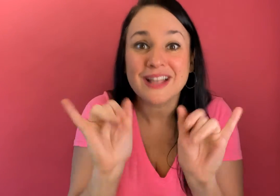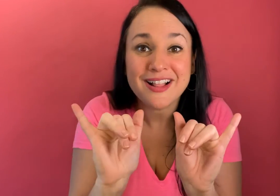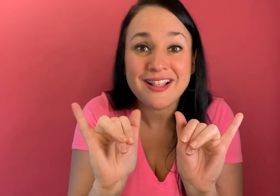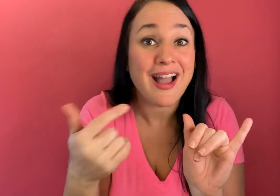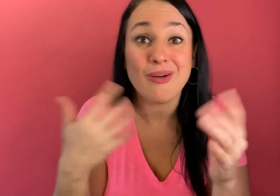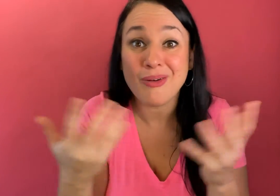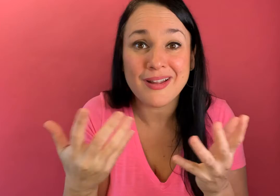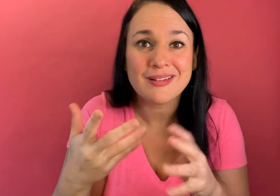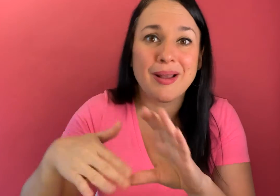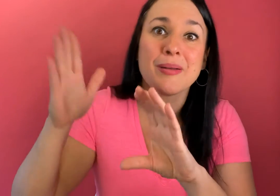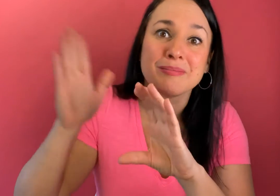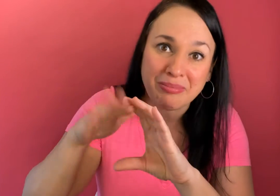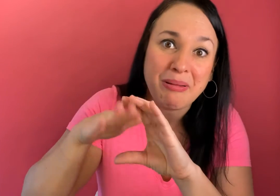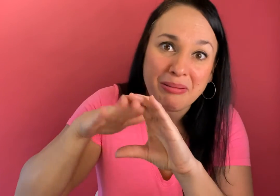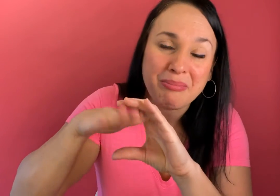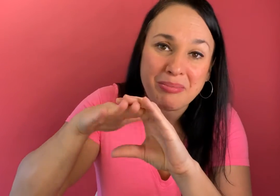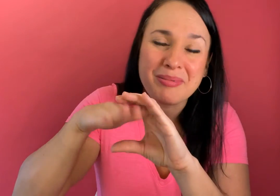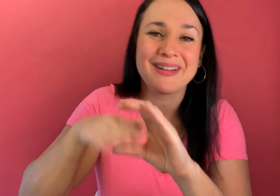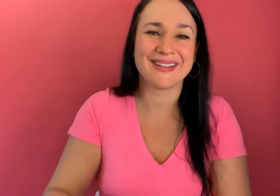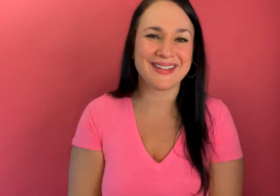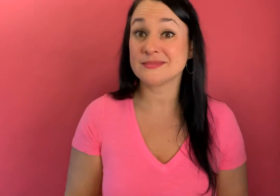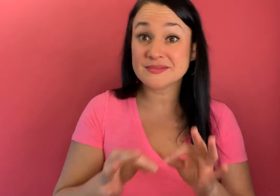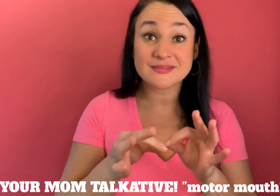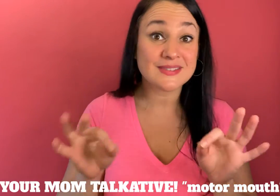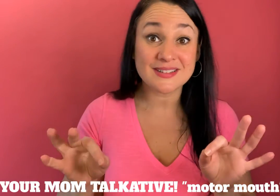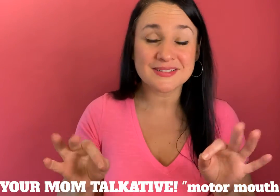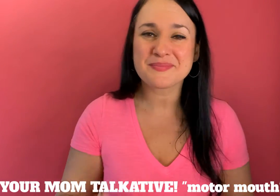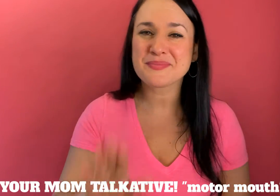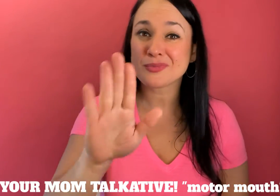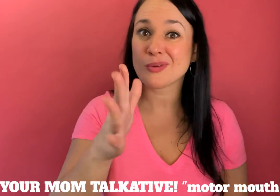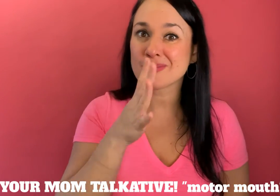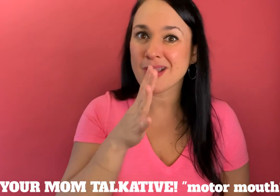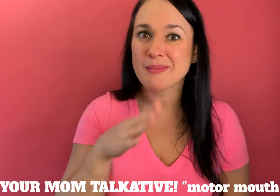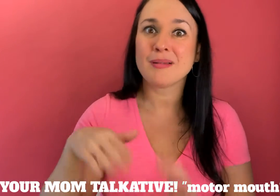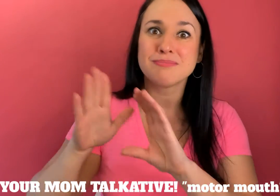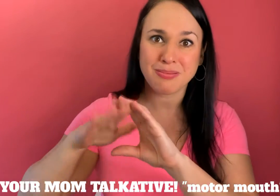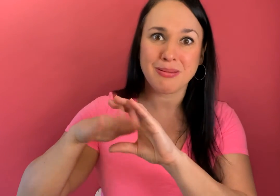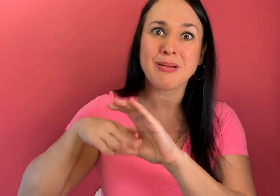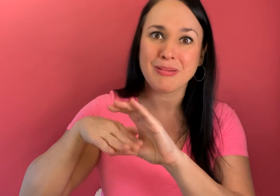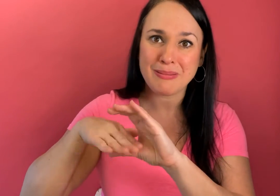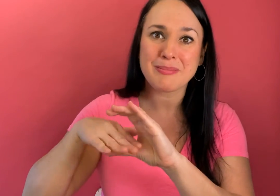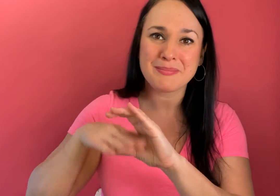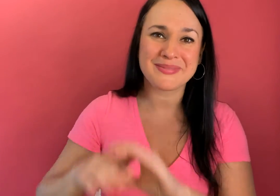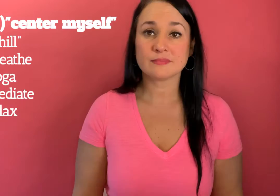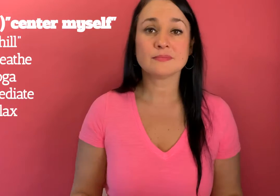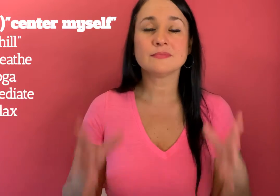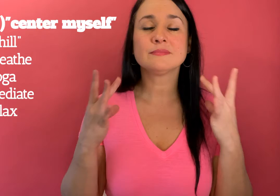i'm a motor mouth so the sentence could be your mom is talkative center myself